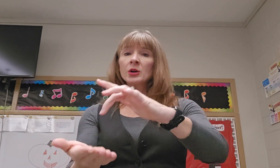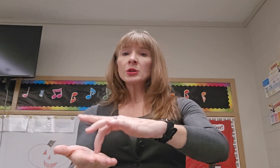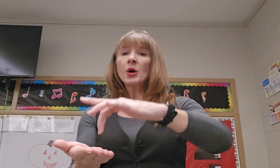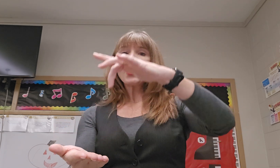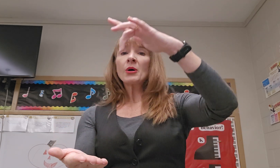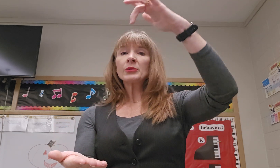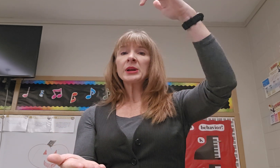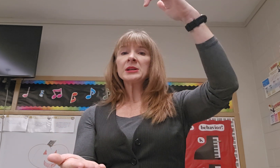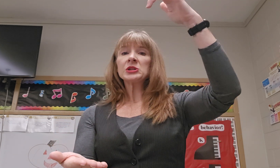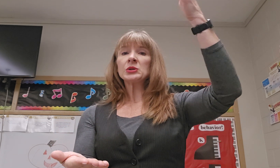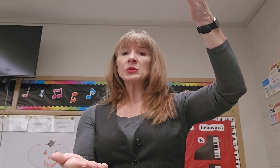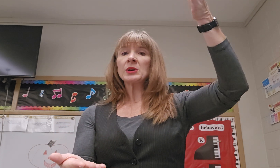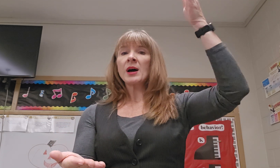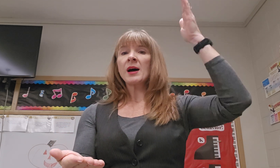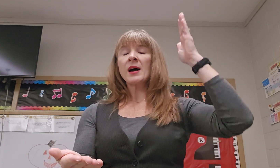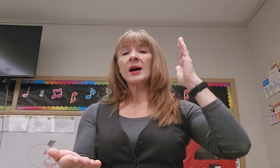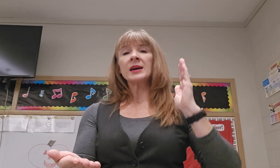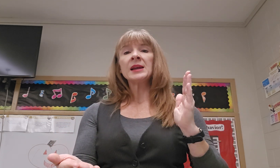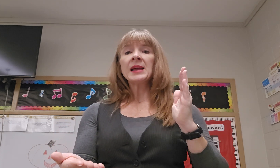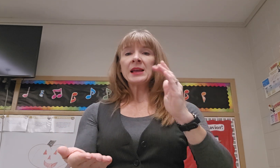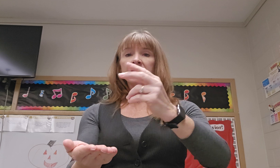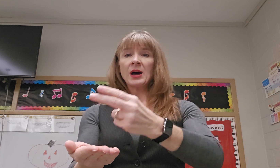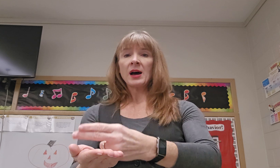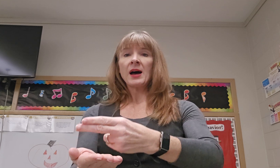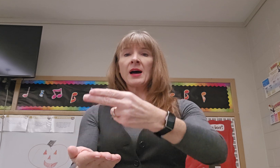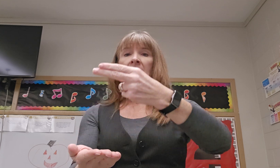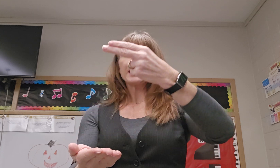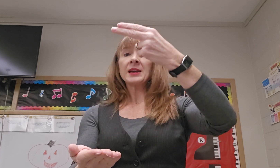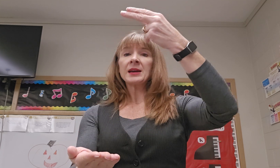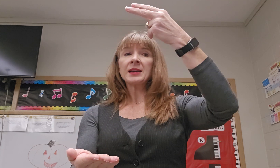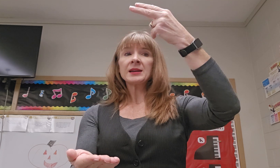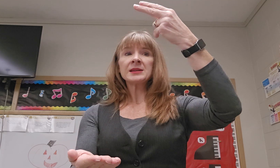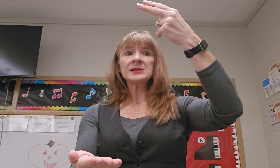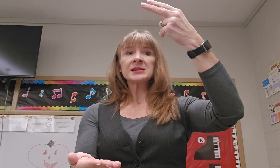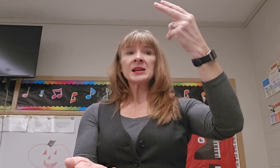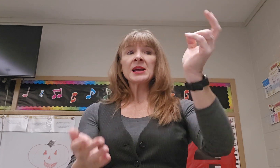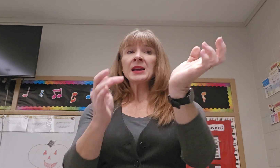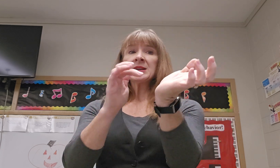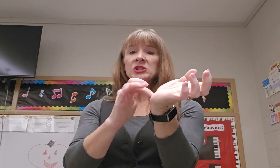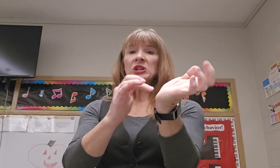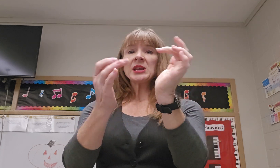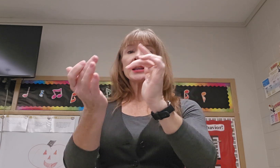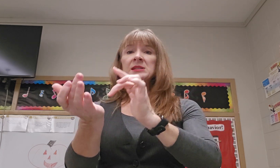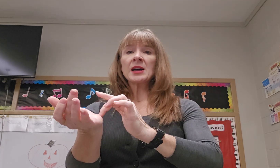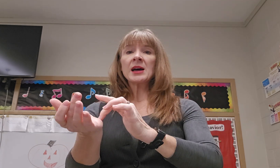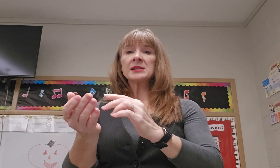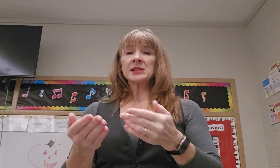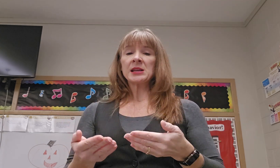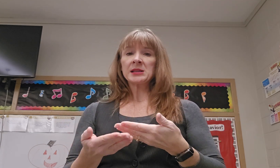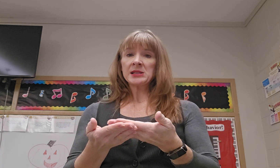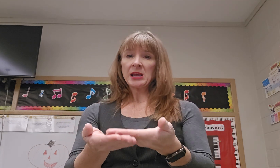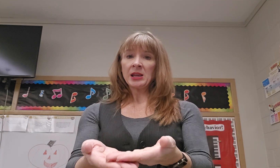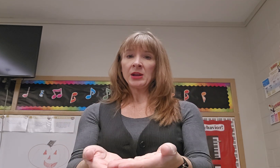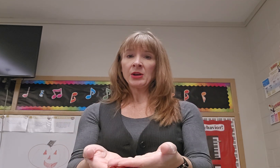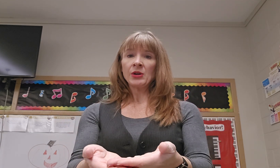glory to God in the highest, Jesus is here,